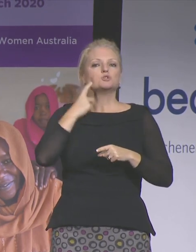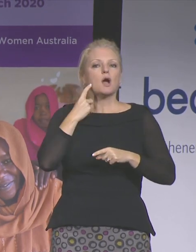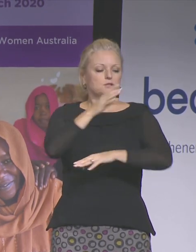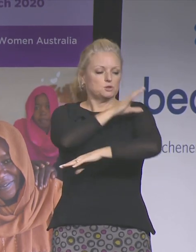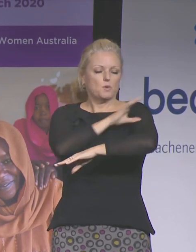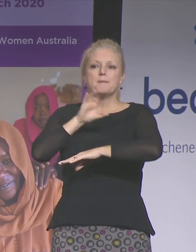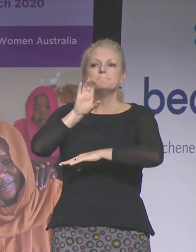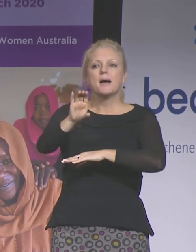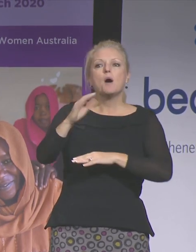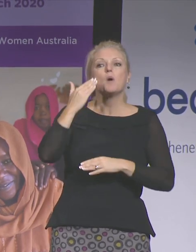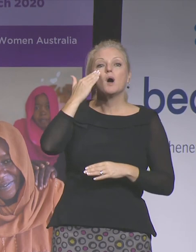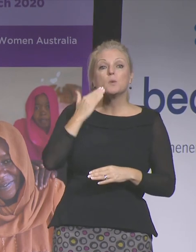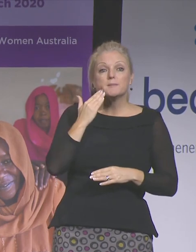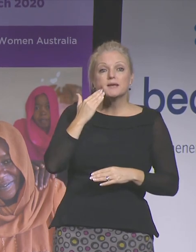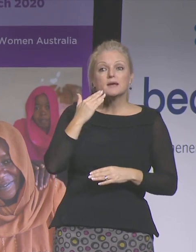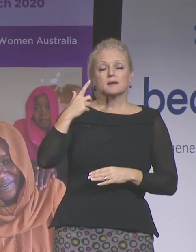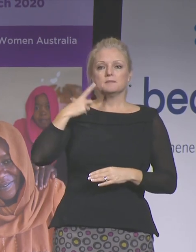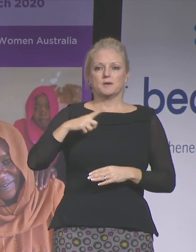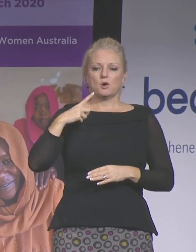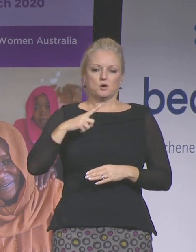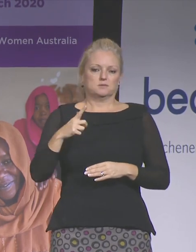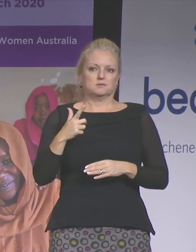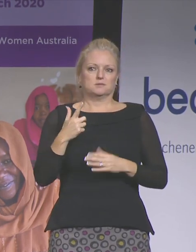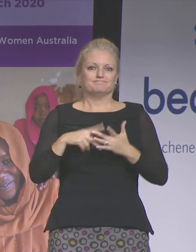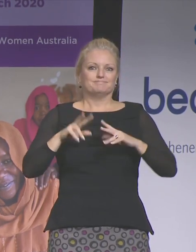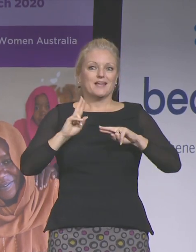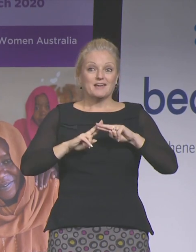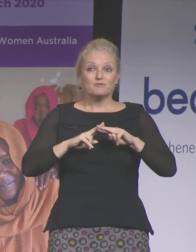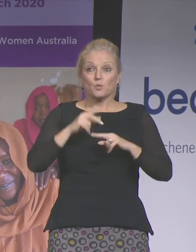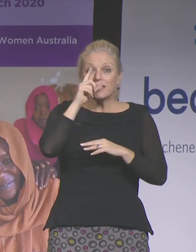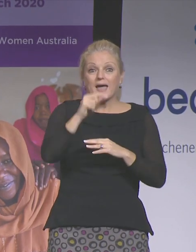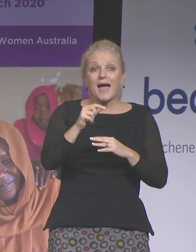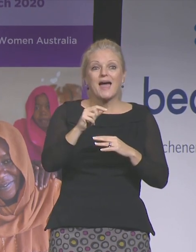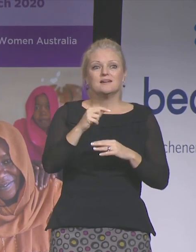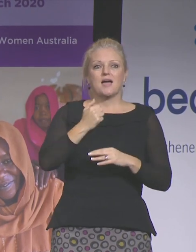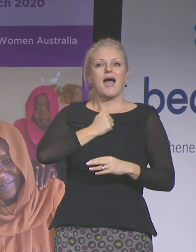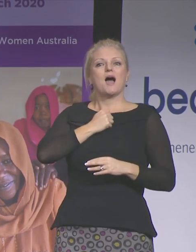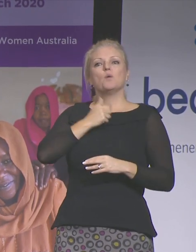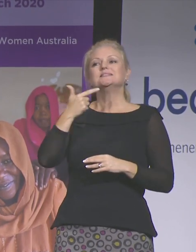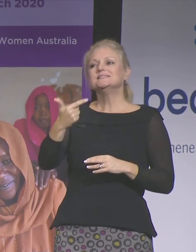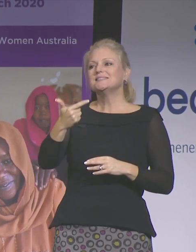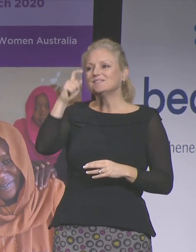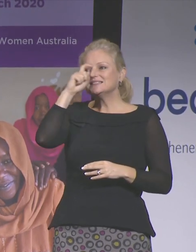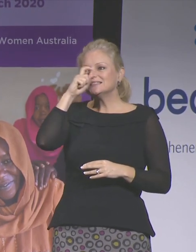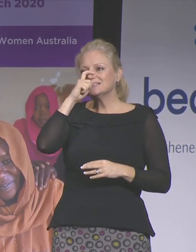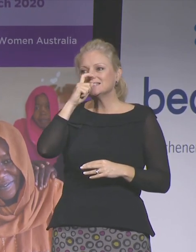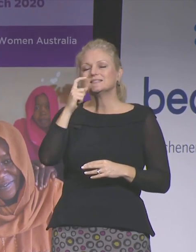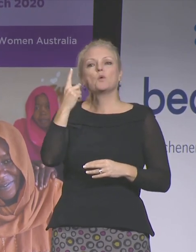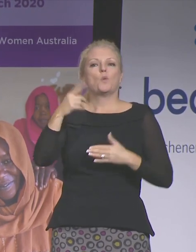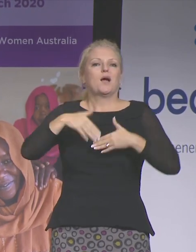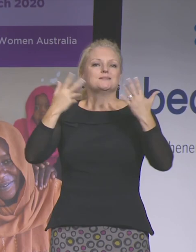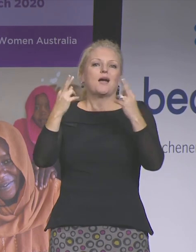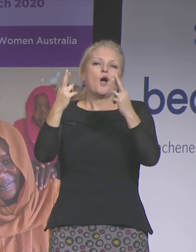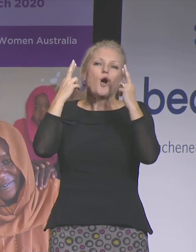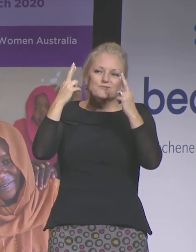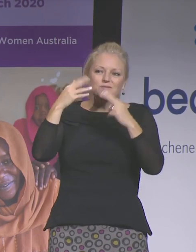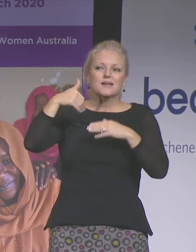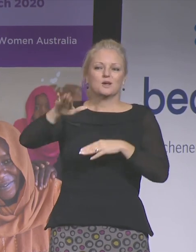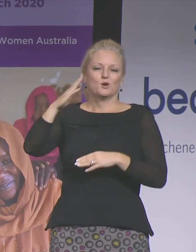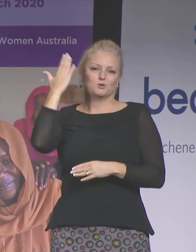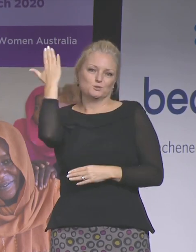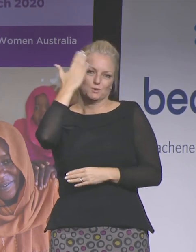Because after all, if we did that, our seven sisters might also one day have a chance at an